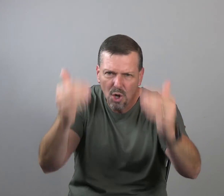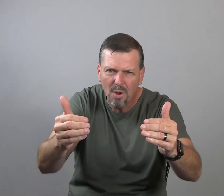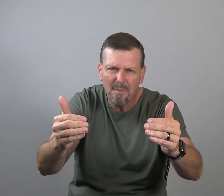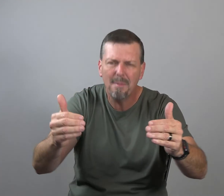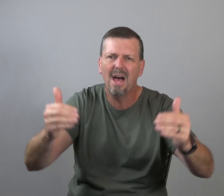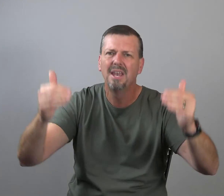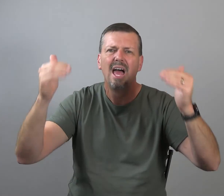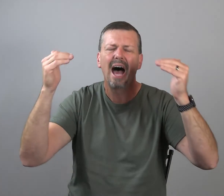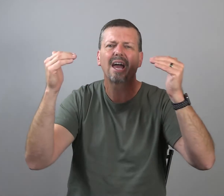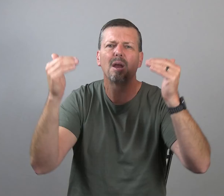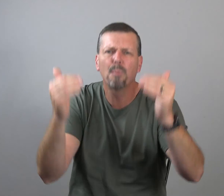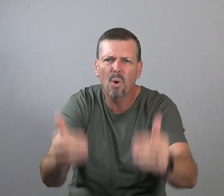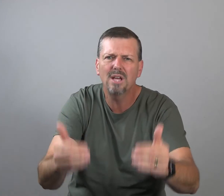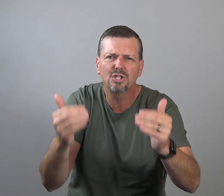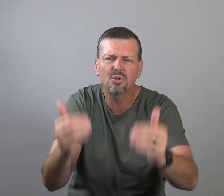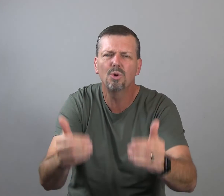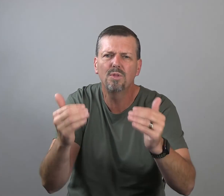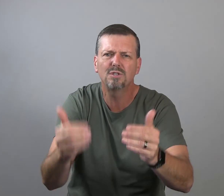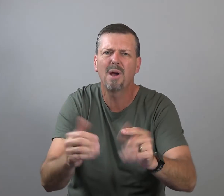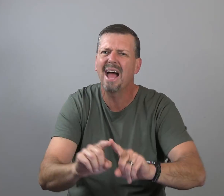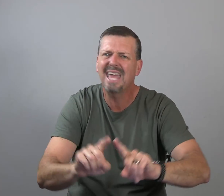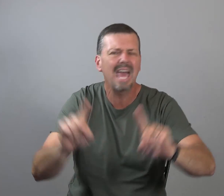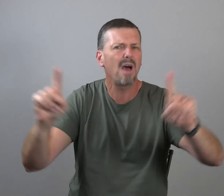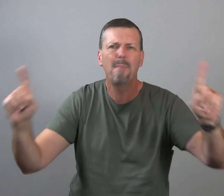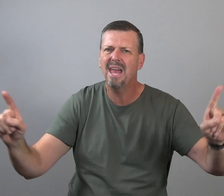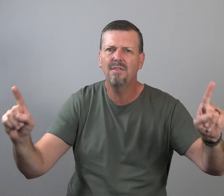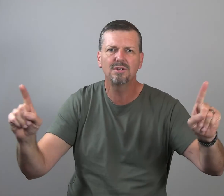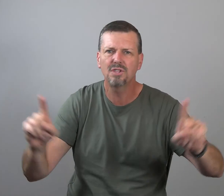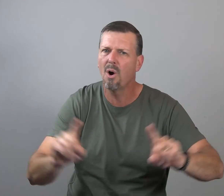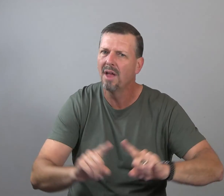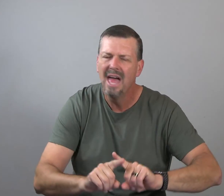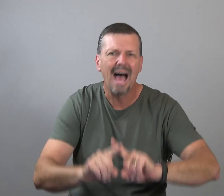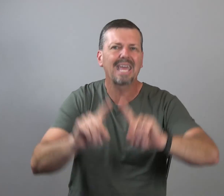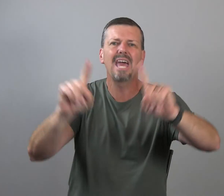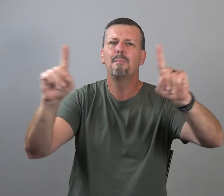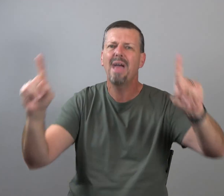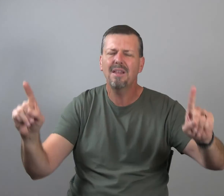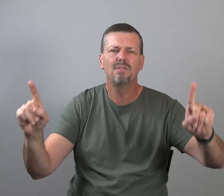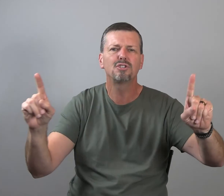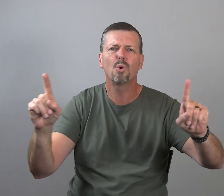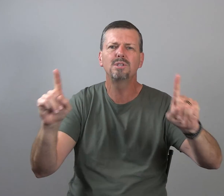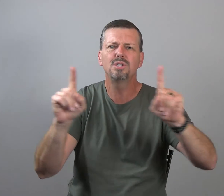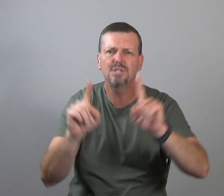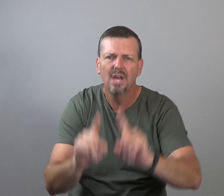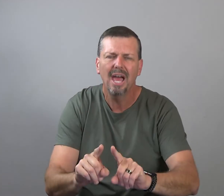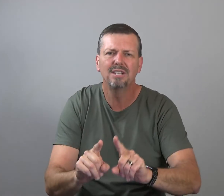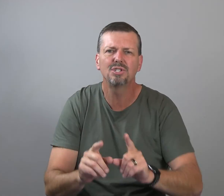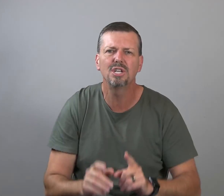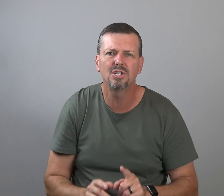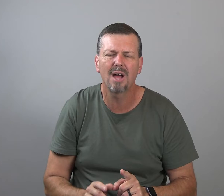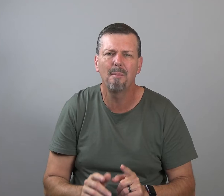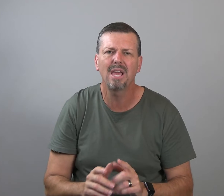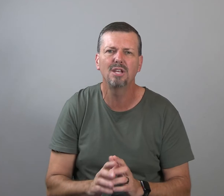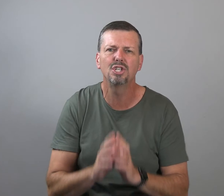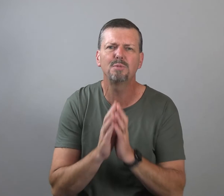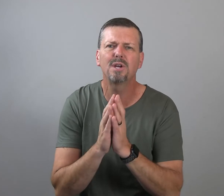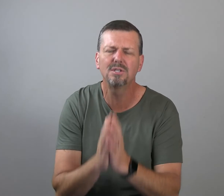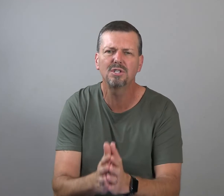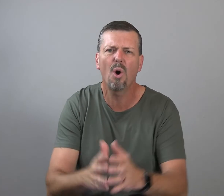renewing my mind. I've got to press through this barrier. I can't abandon this thought. I can't abandon the choices and decisions I'm making just because it's